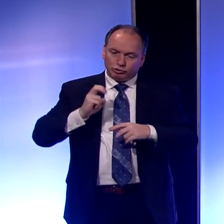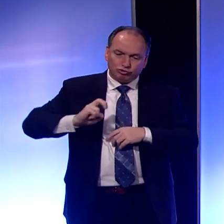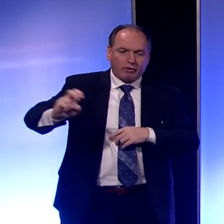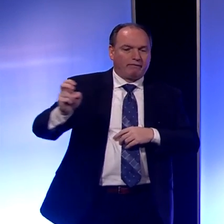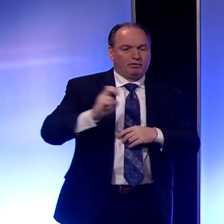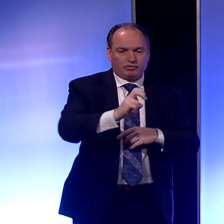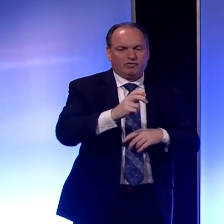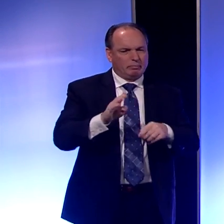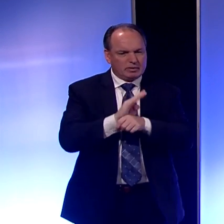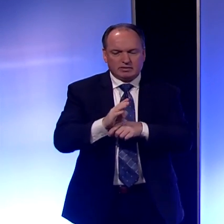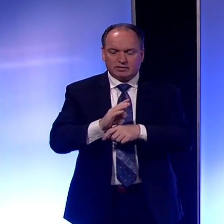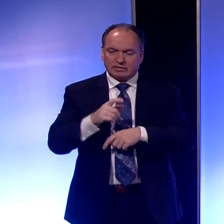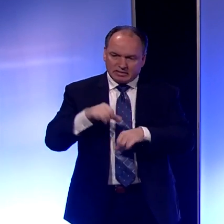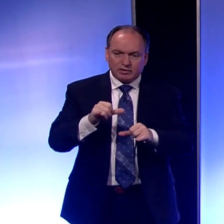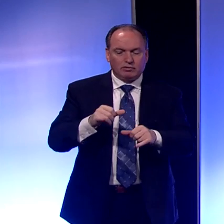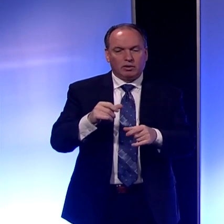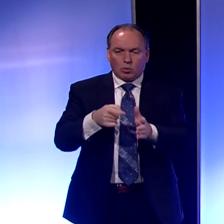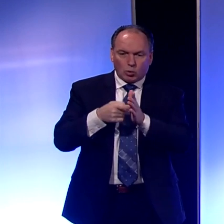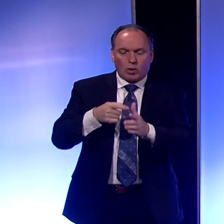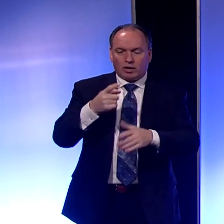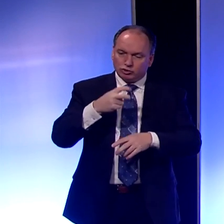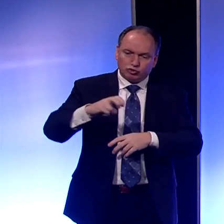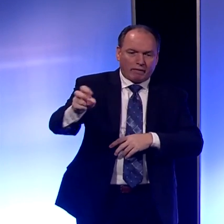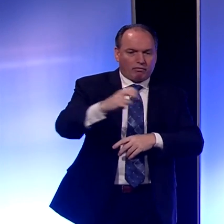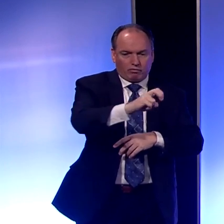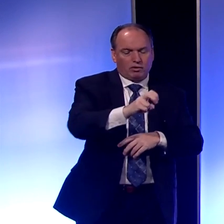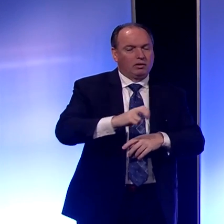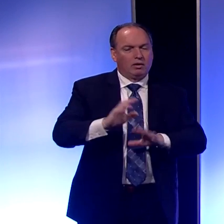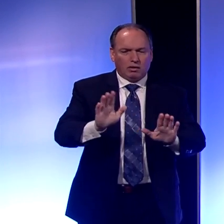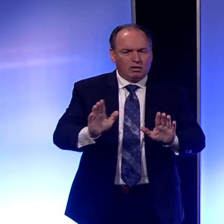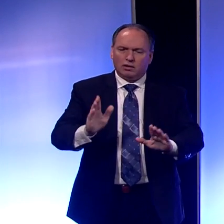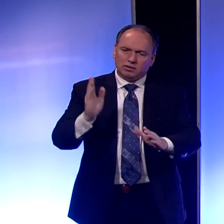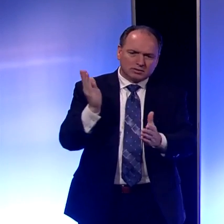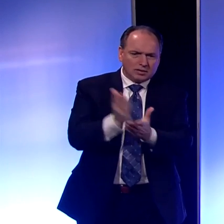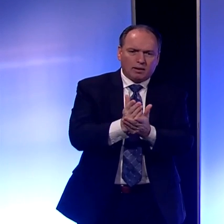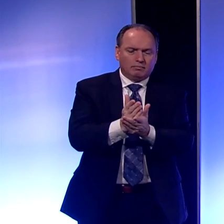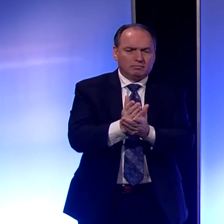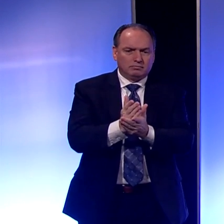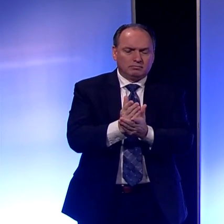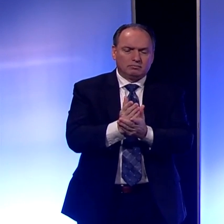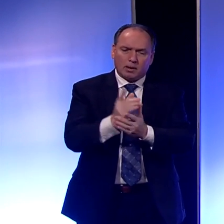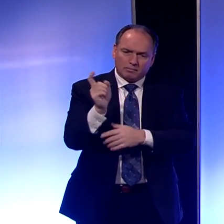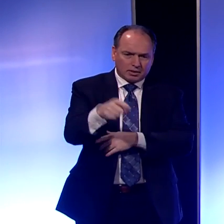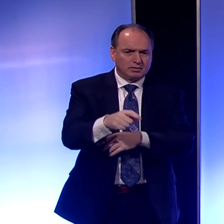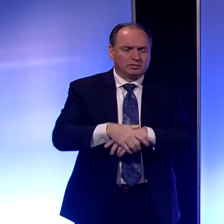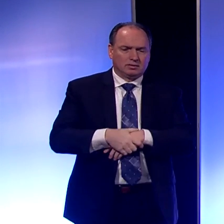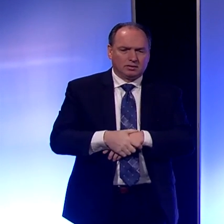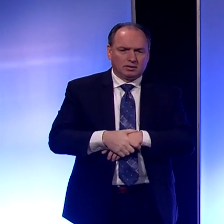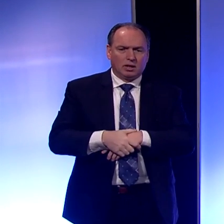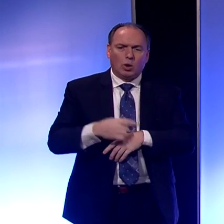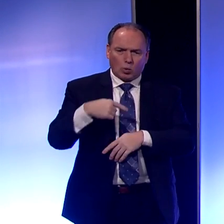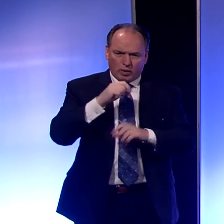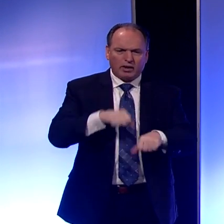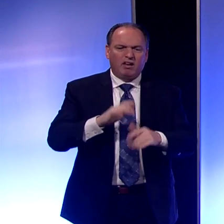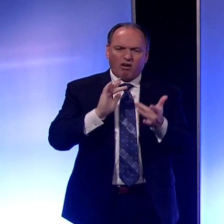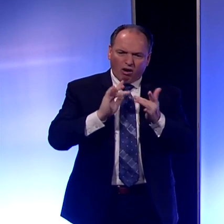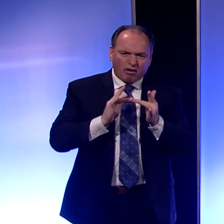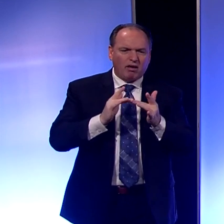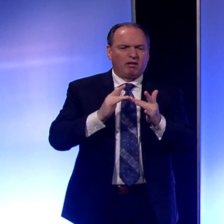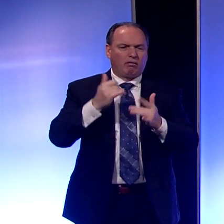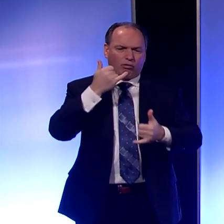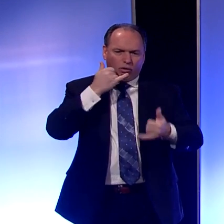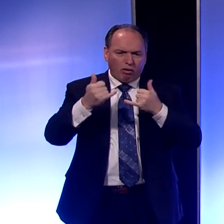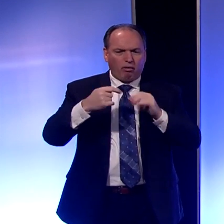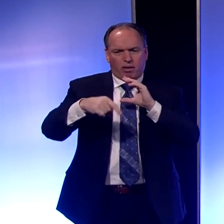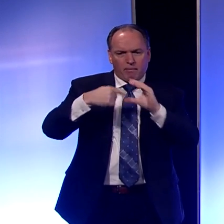having them travel. That has to stop. We can do almost everything virtually anymore for most